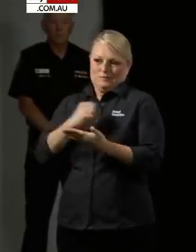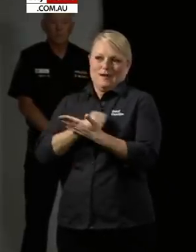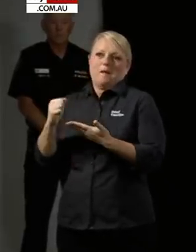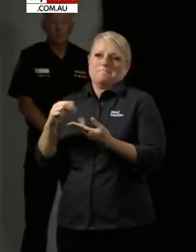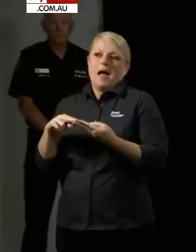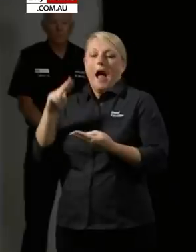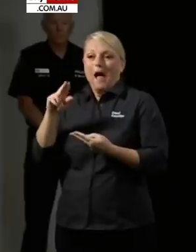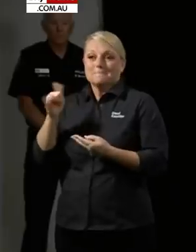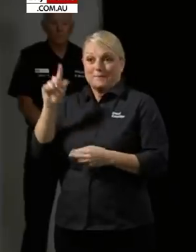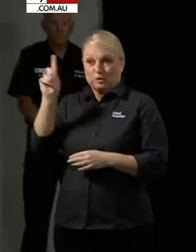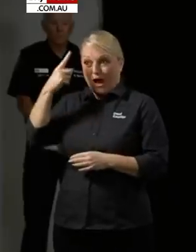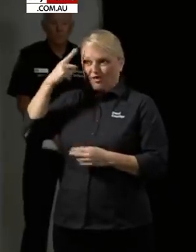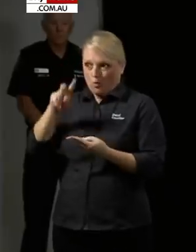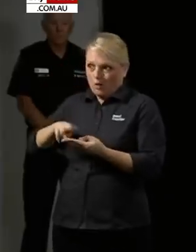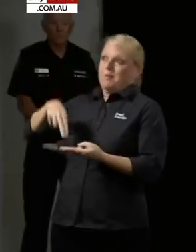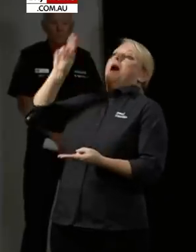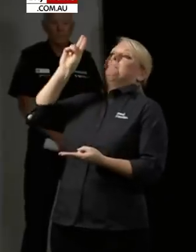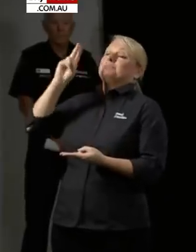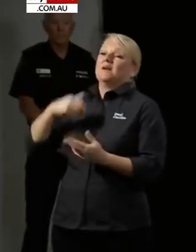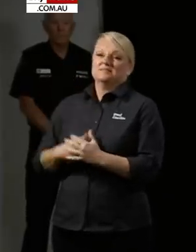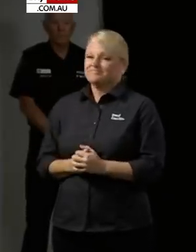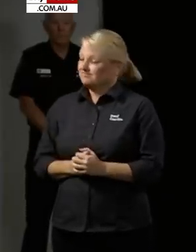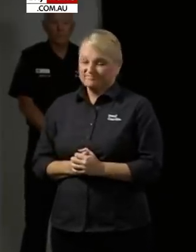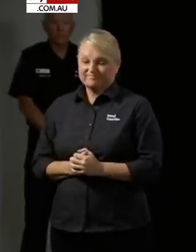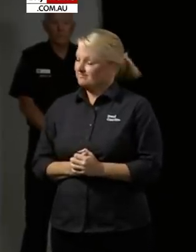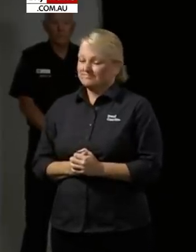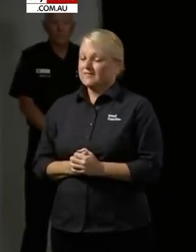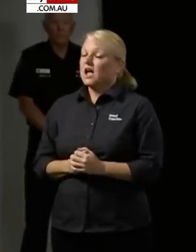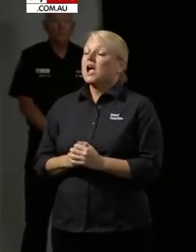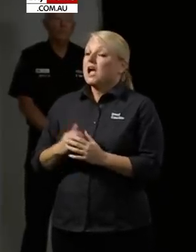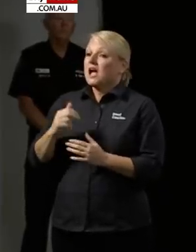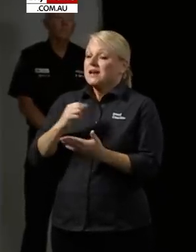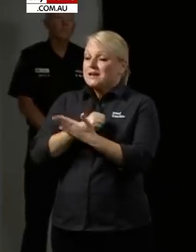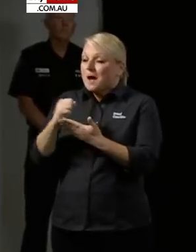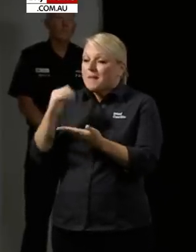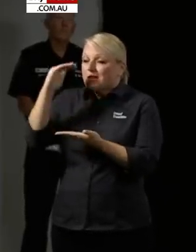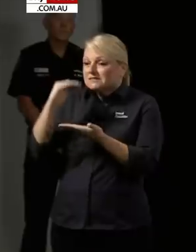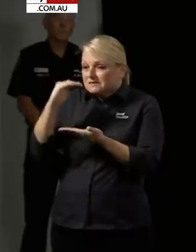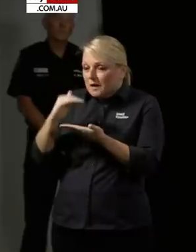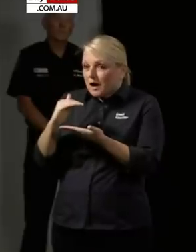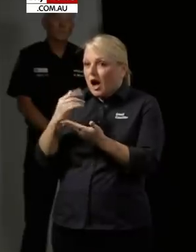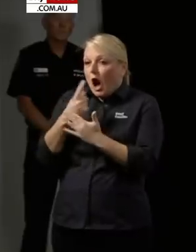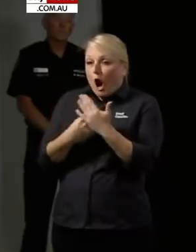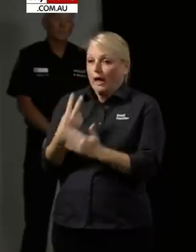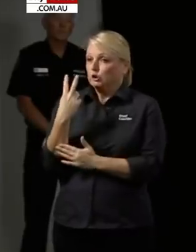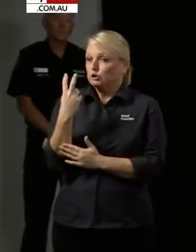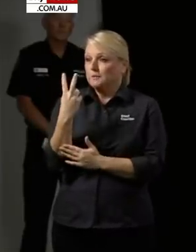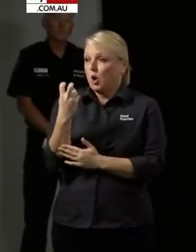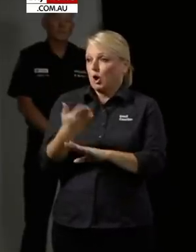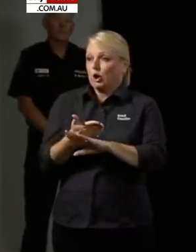going to. I'm going to give you a small number of cases. It's small but critical. So today we have two new cases.